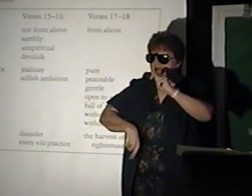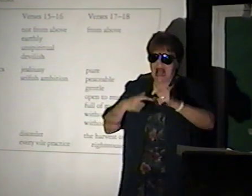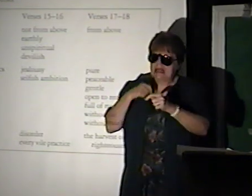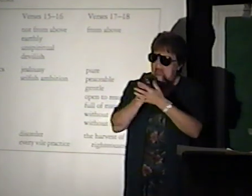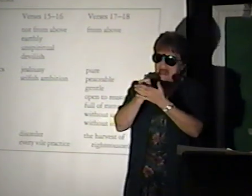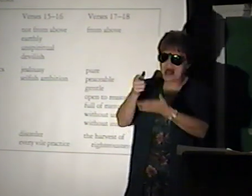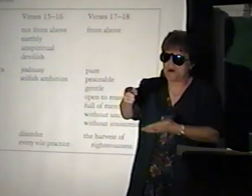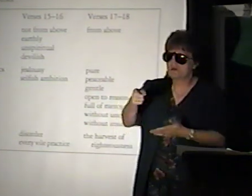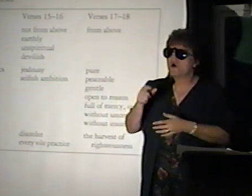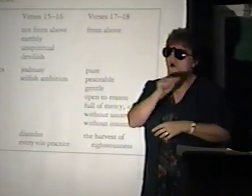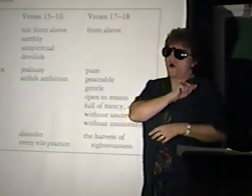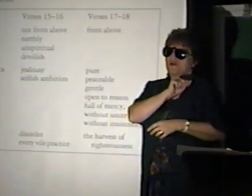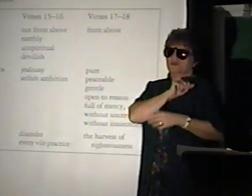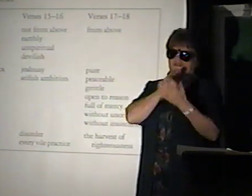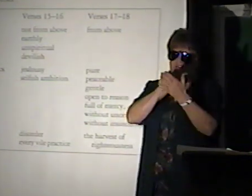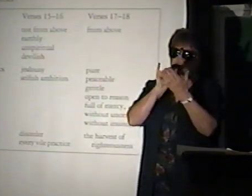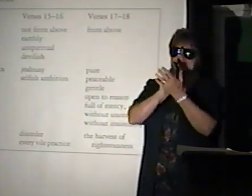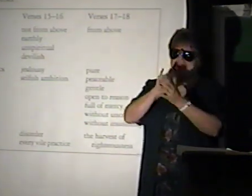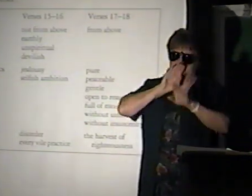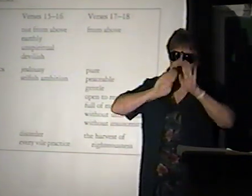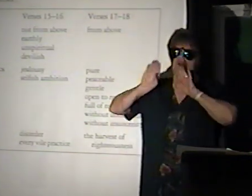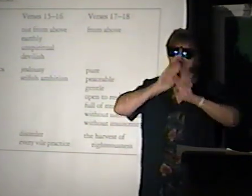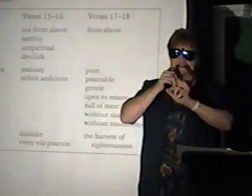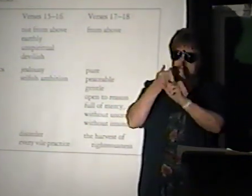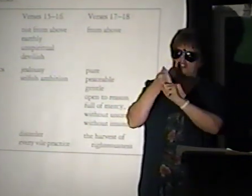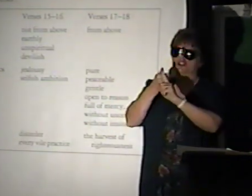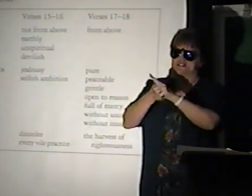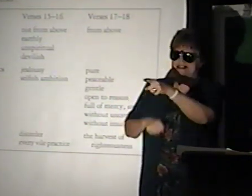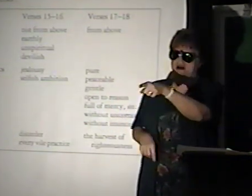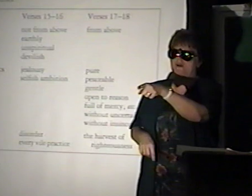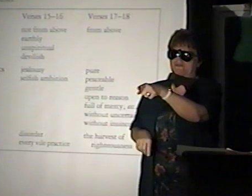I always say that what I've to her? out.